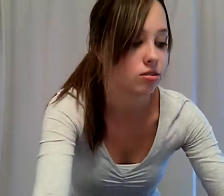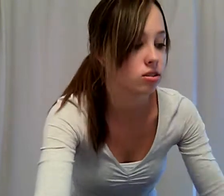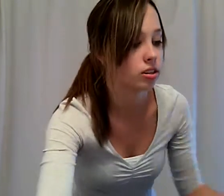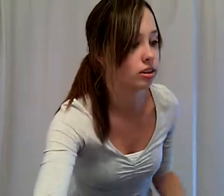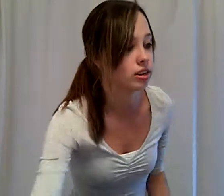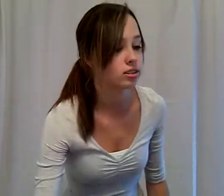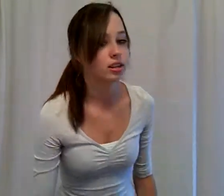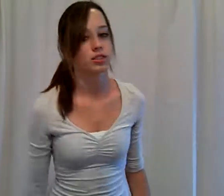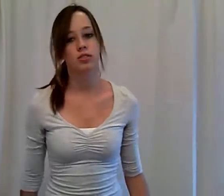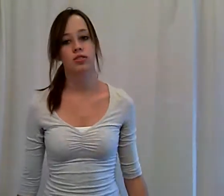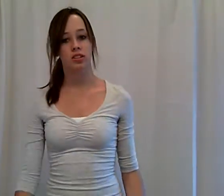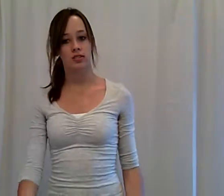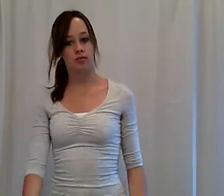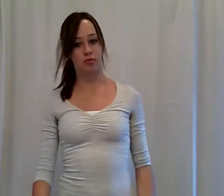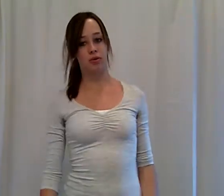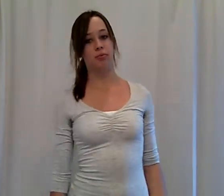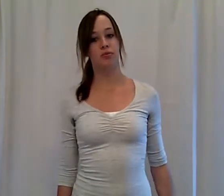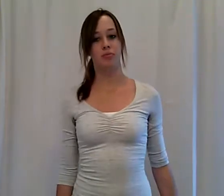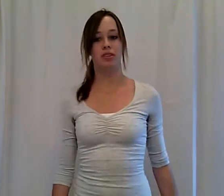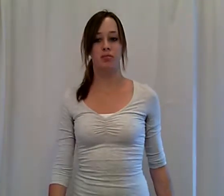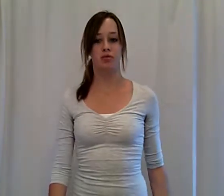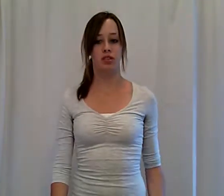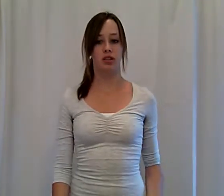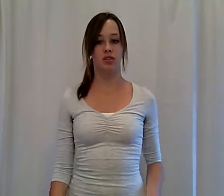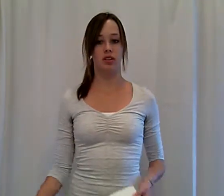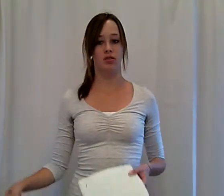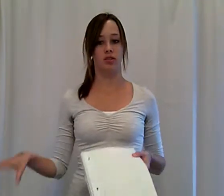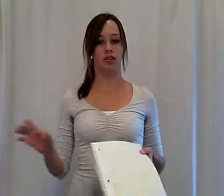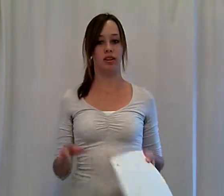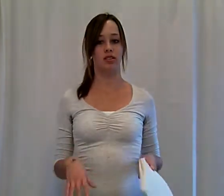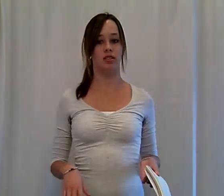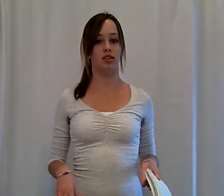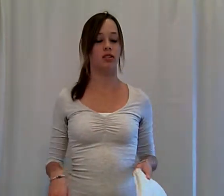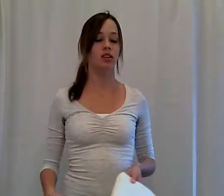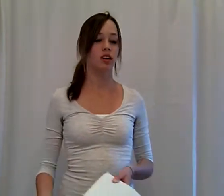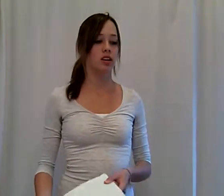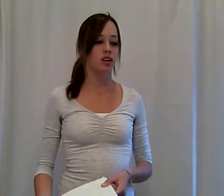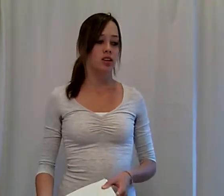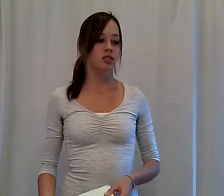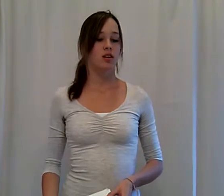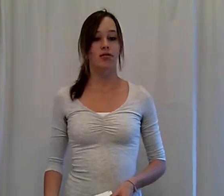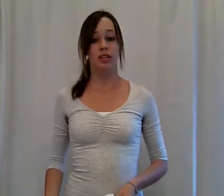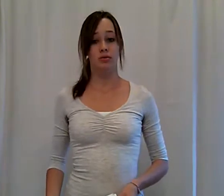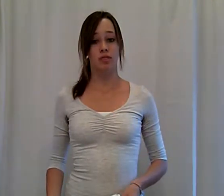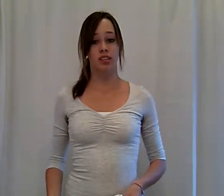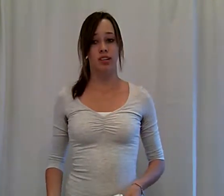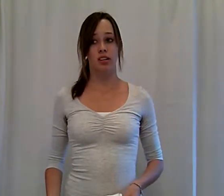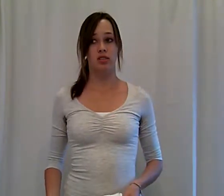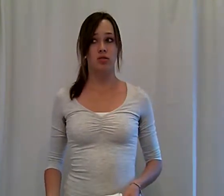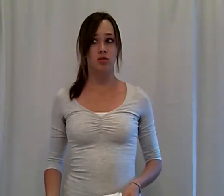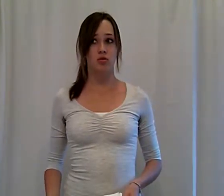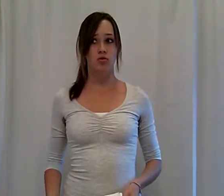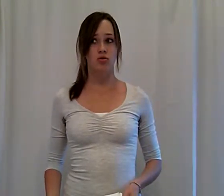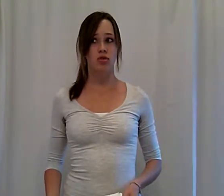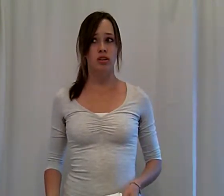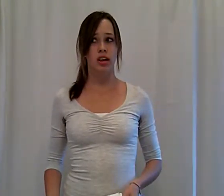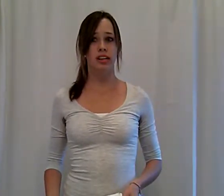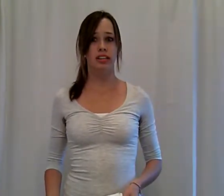used the lyrics on screen for people who make the music. They do the lyrics and all. So for this one they said so cool and